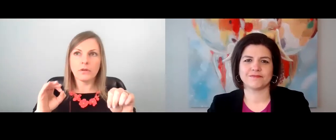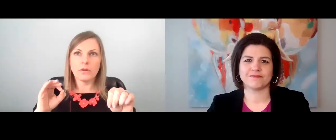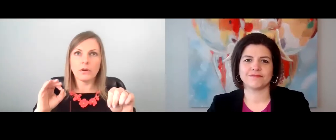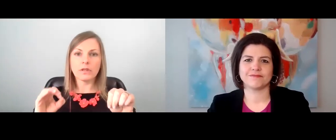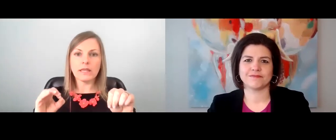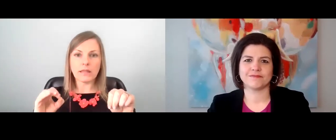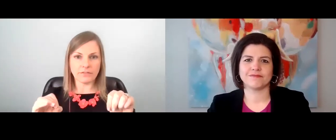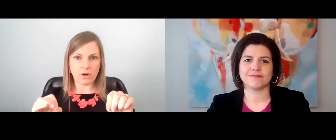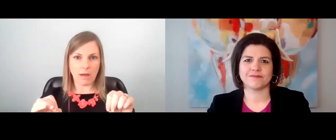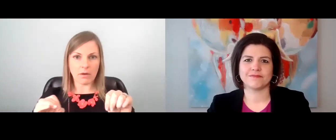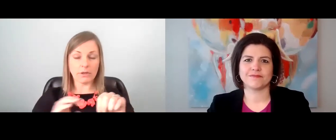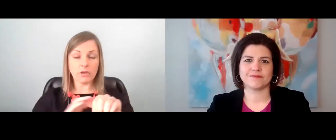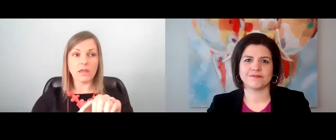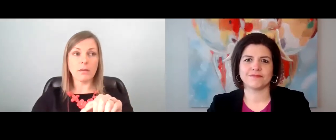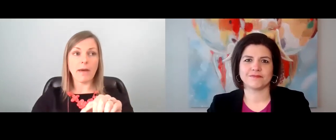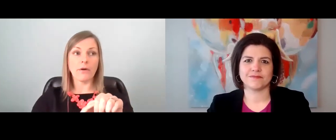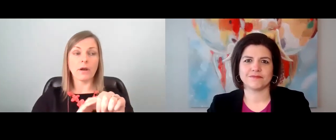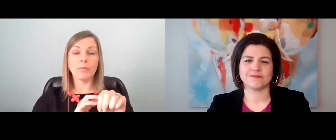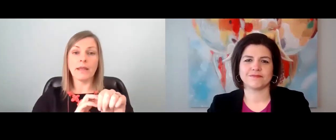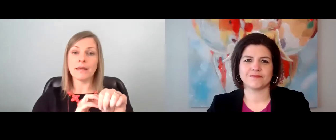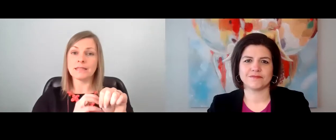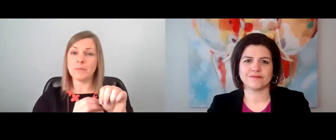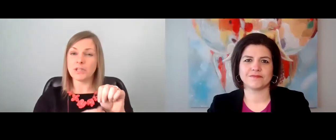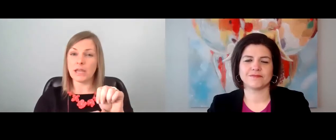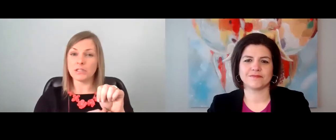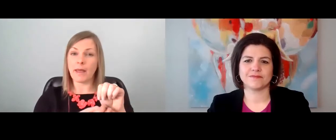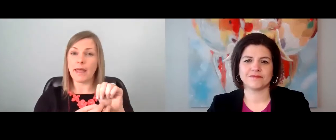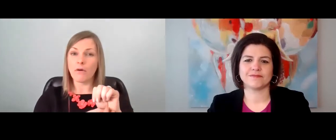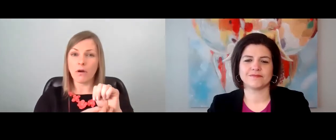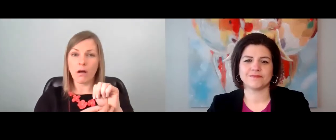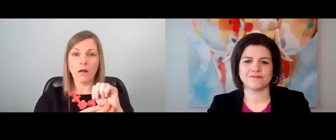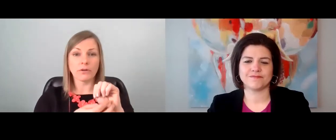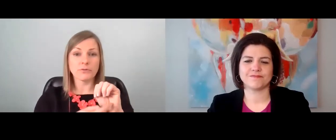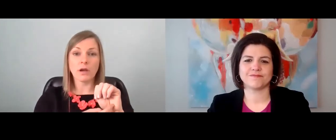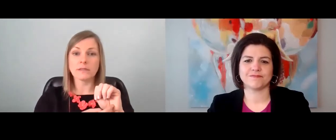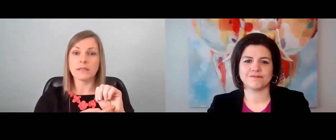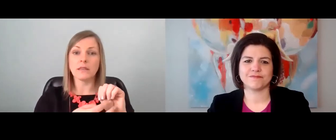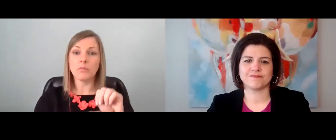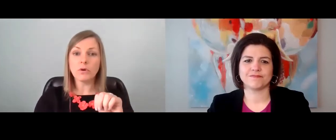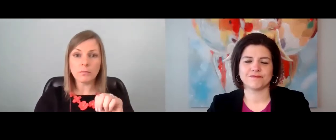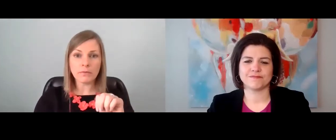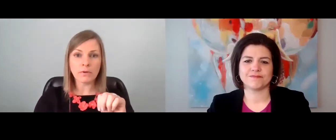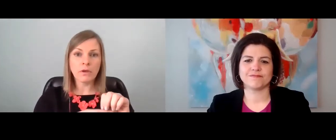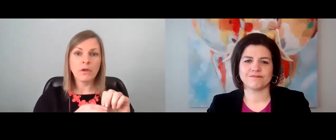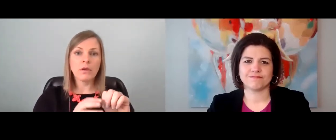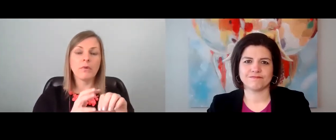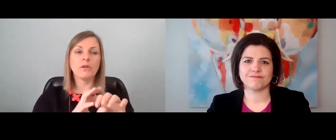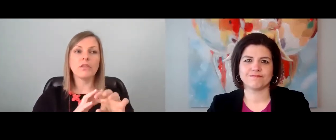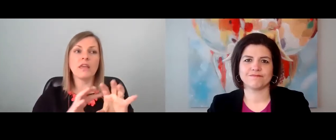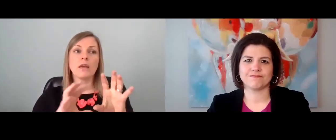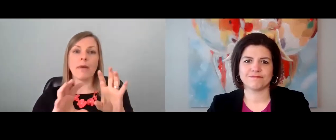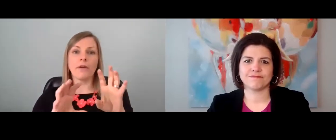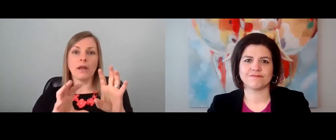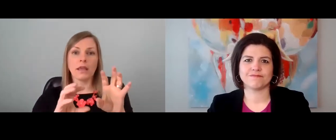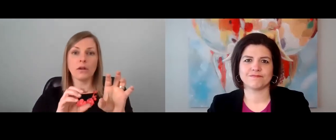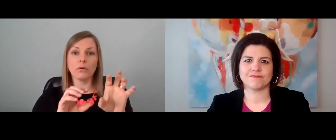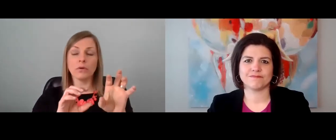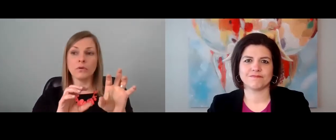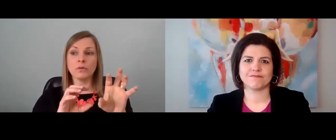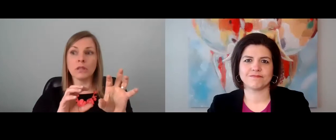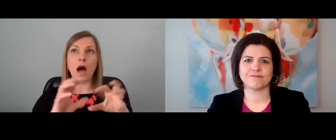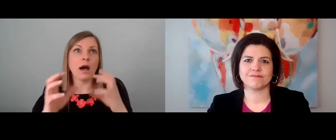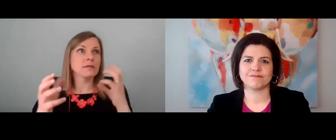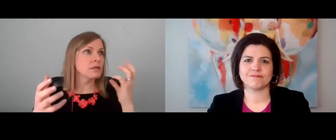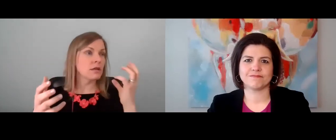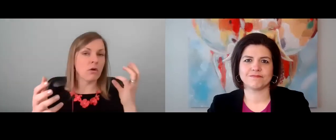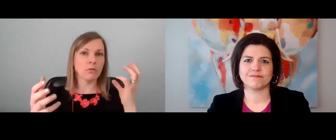early life trauma, when you think about a brain that has been changed by alcohol or drugs in the womb, when you think about a kiddo